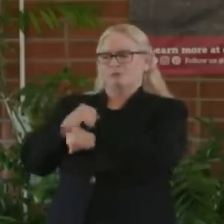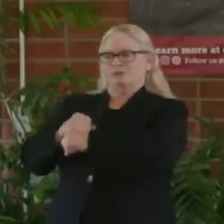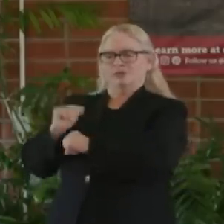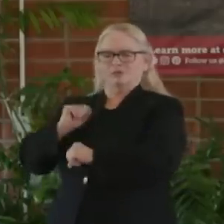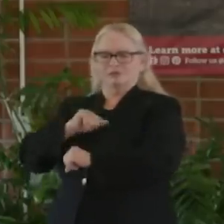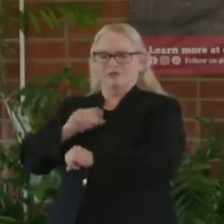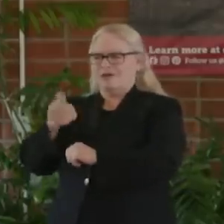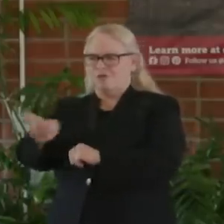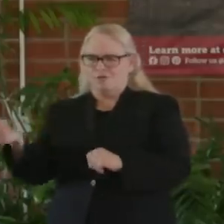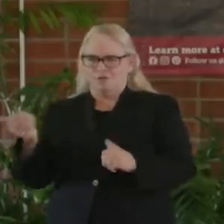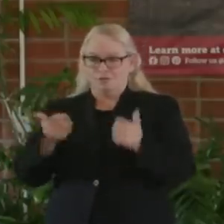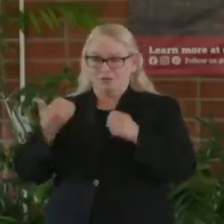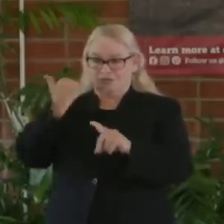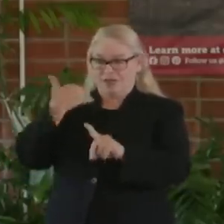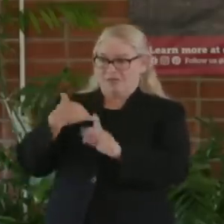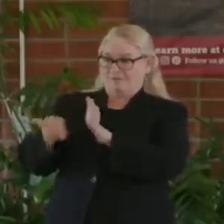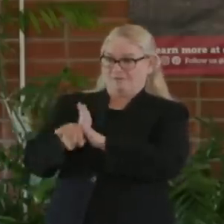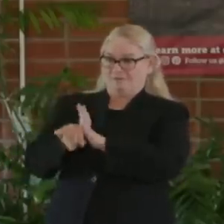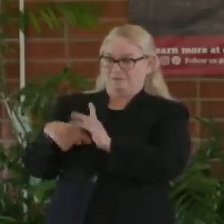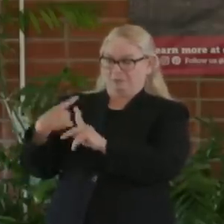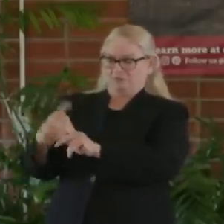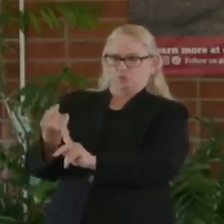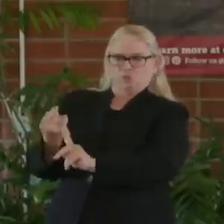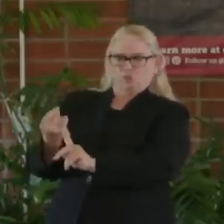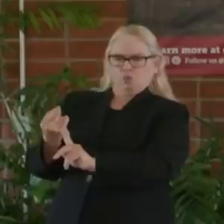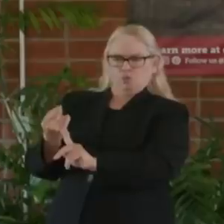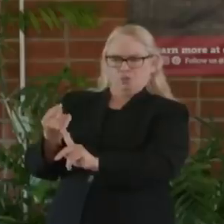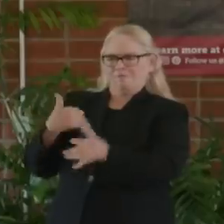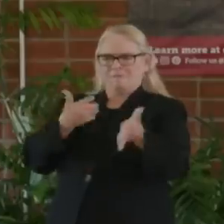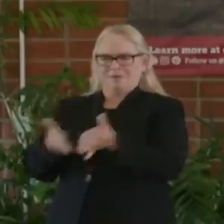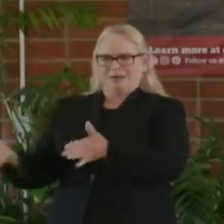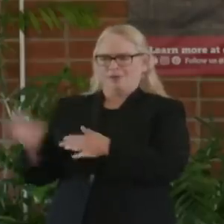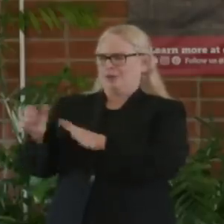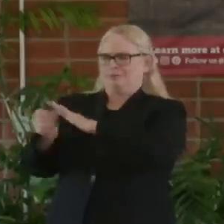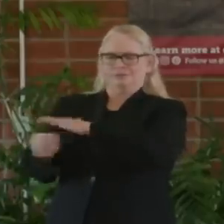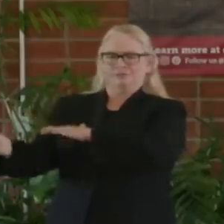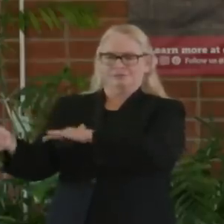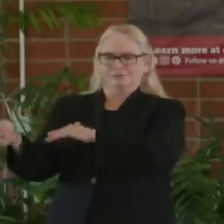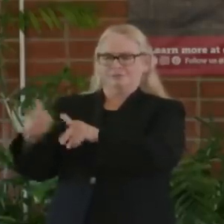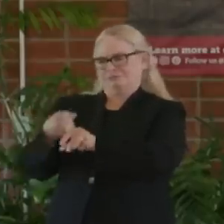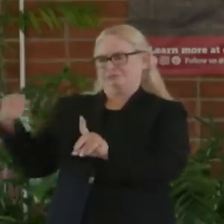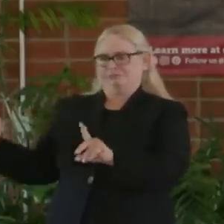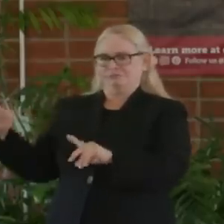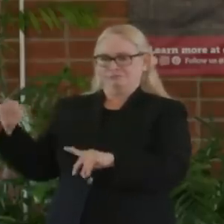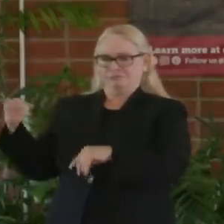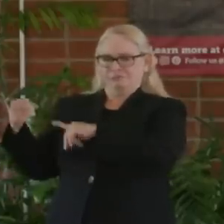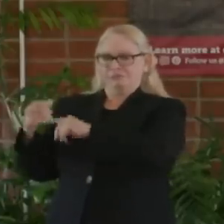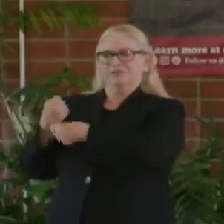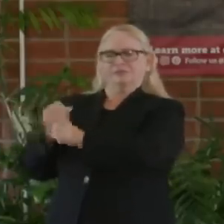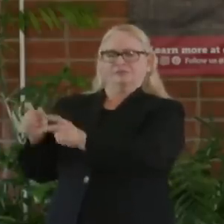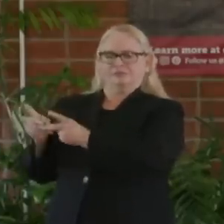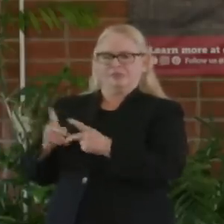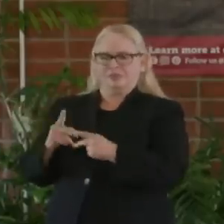and isolating and quarantining individuals that may have either tested positive for COVID-19 or have been in